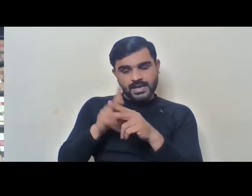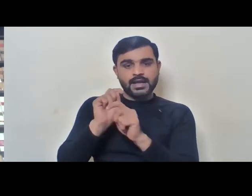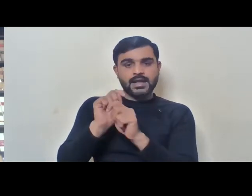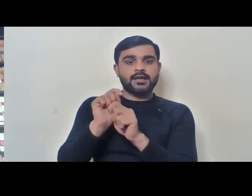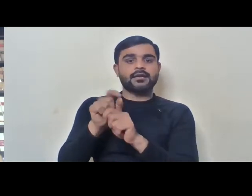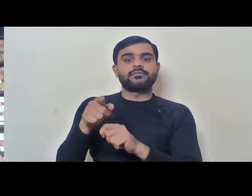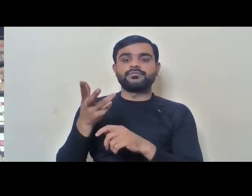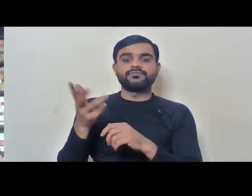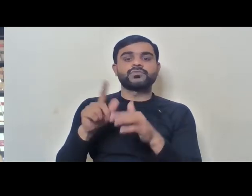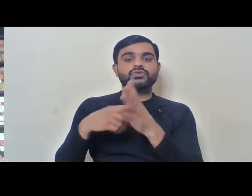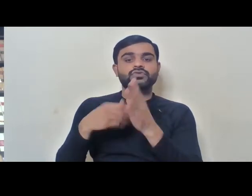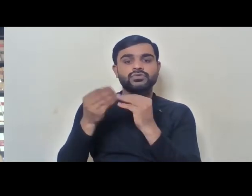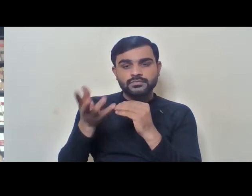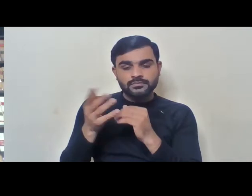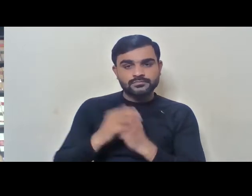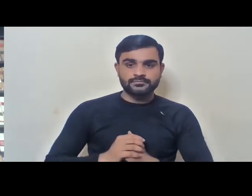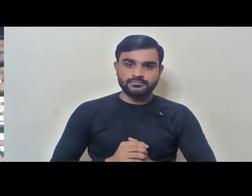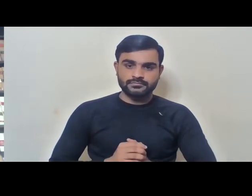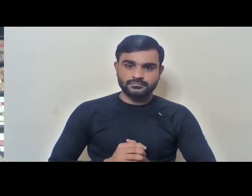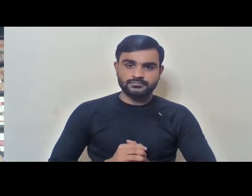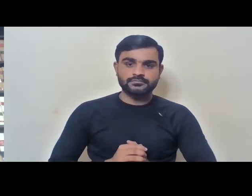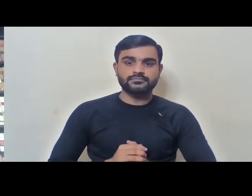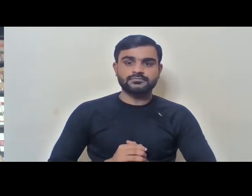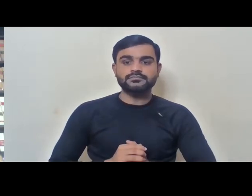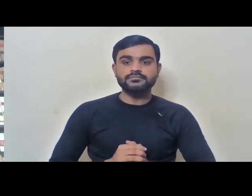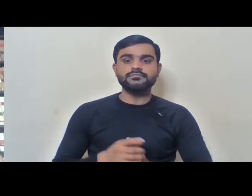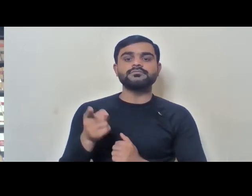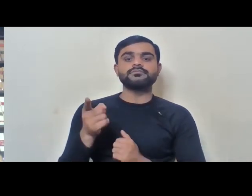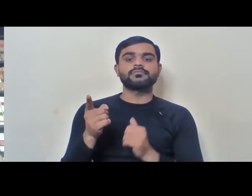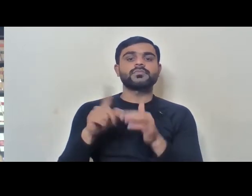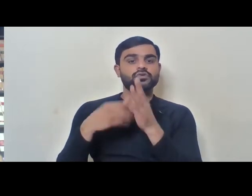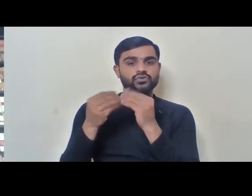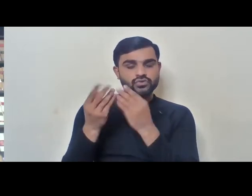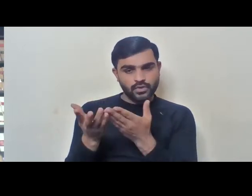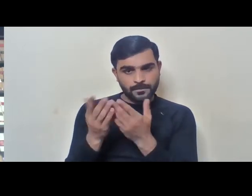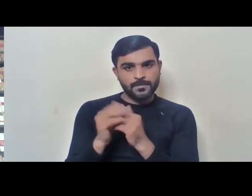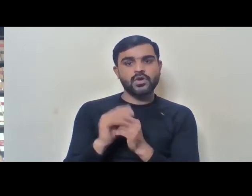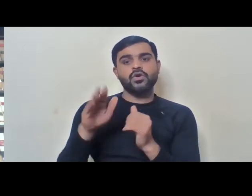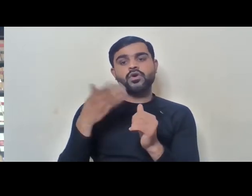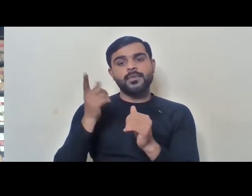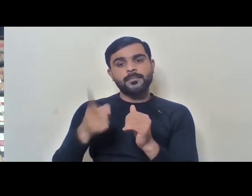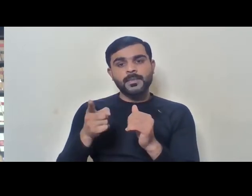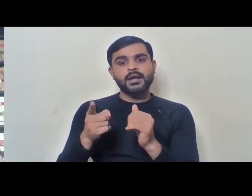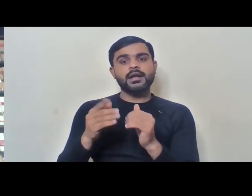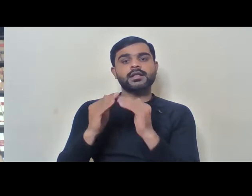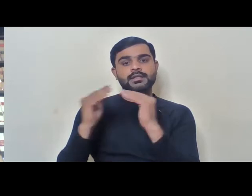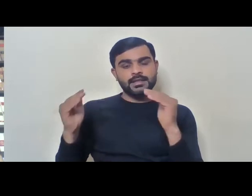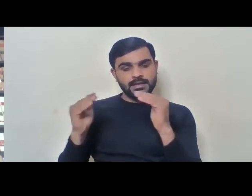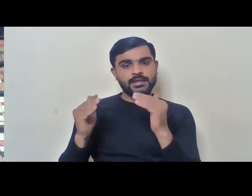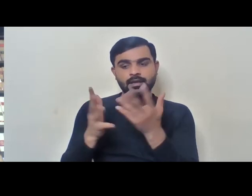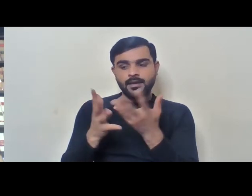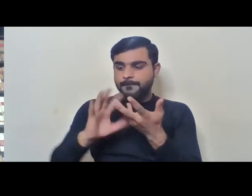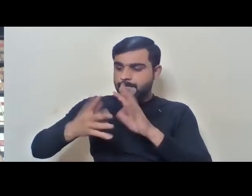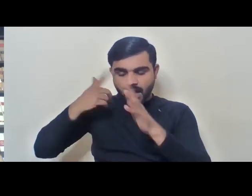their employment and there should be a grievance redress mechanism